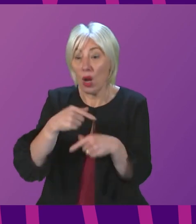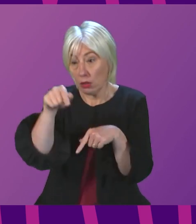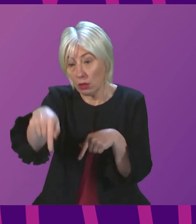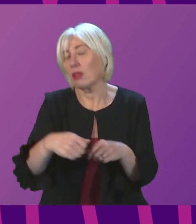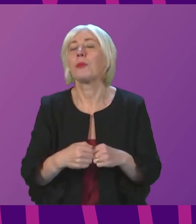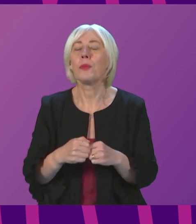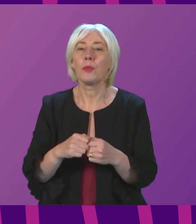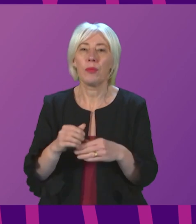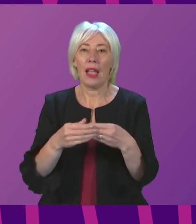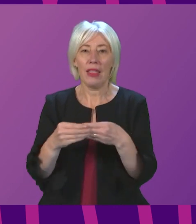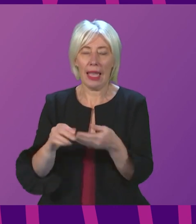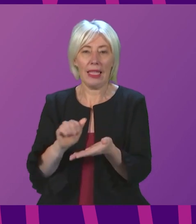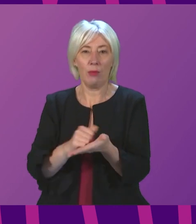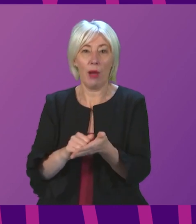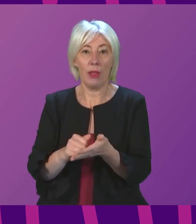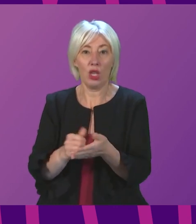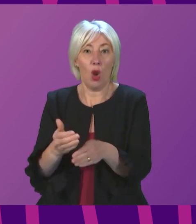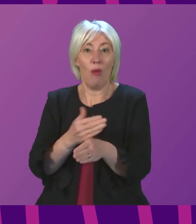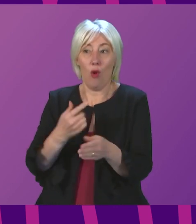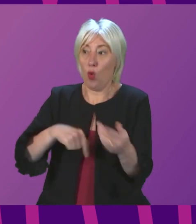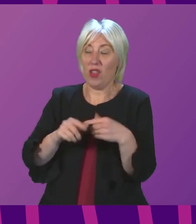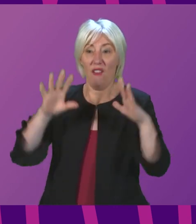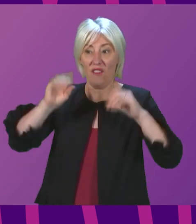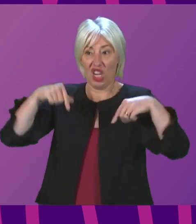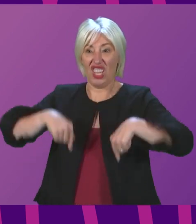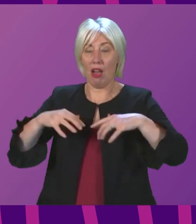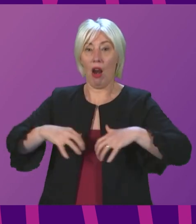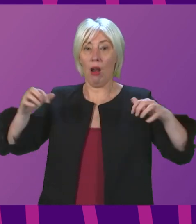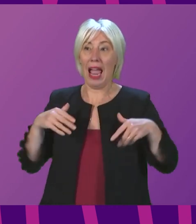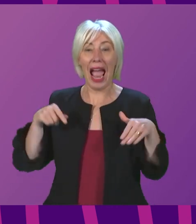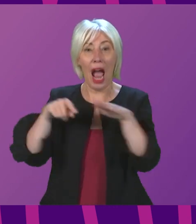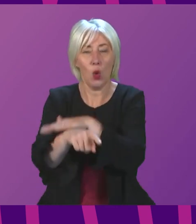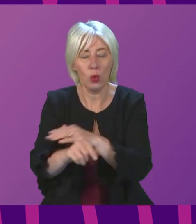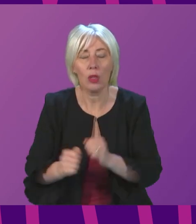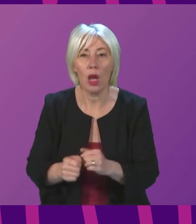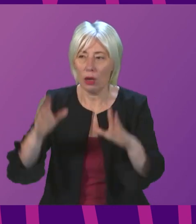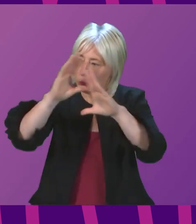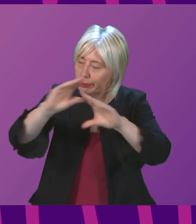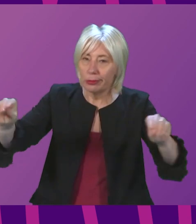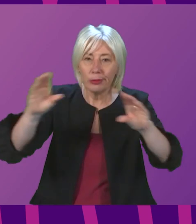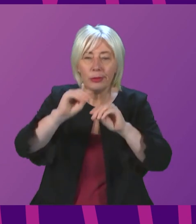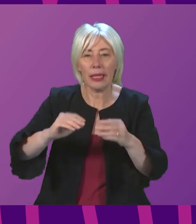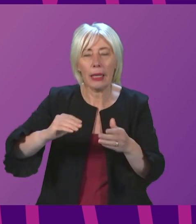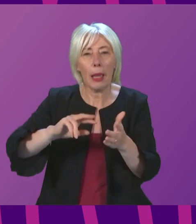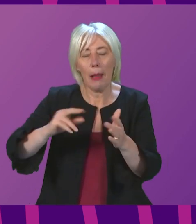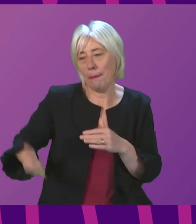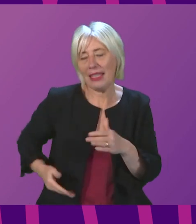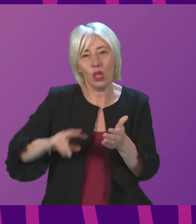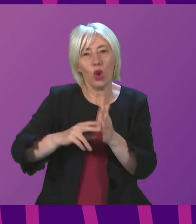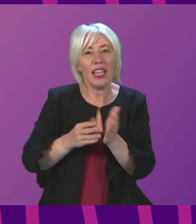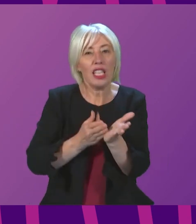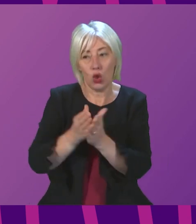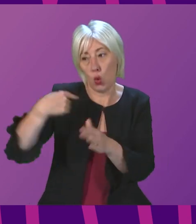published, I expect, we are out of the chamber. Businesses have been communicated with business organisations throughout the week.